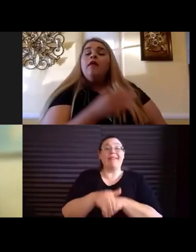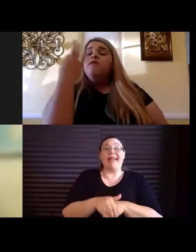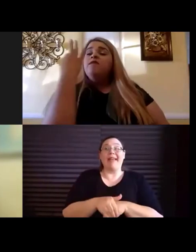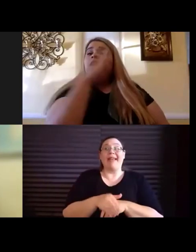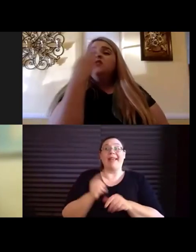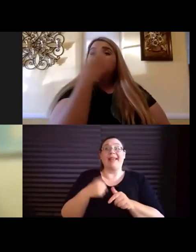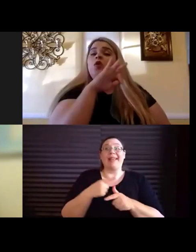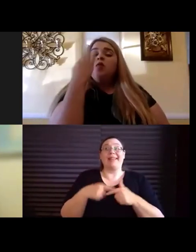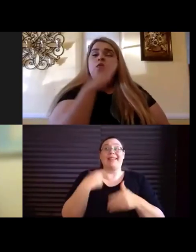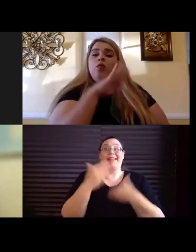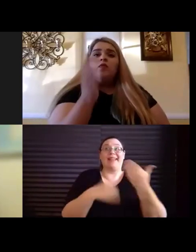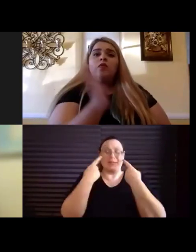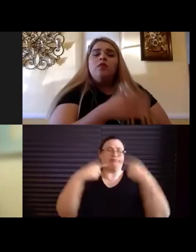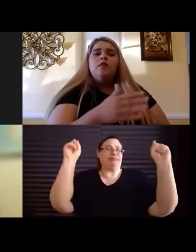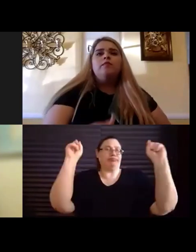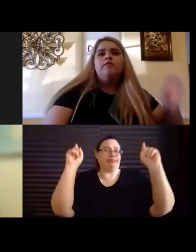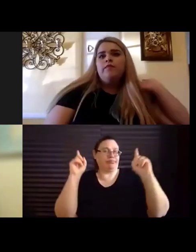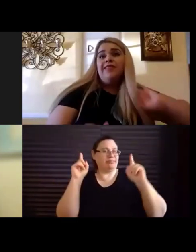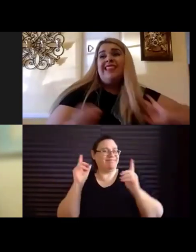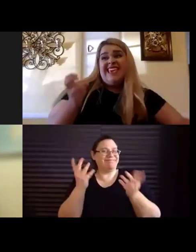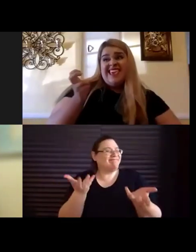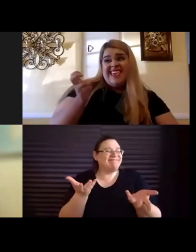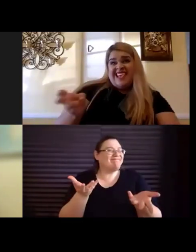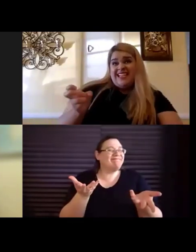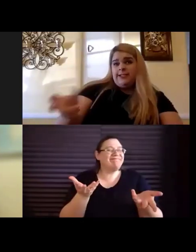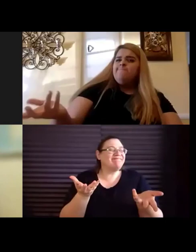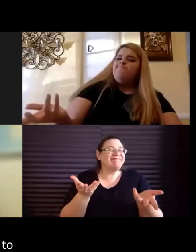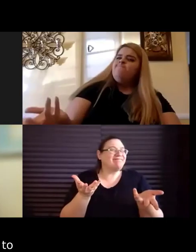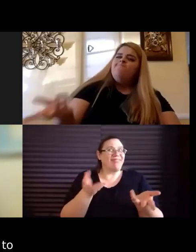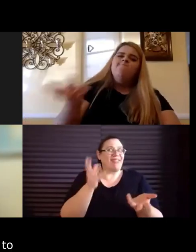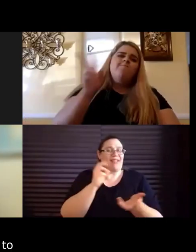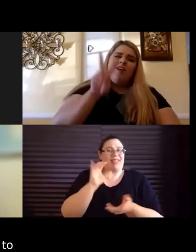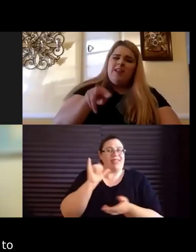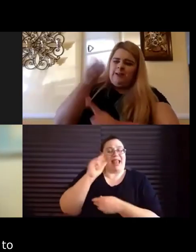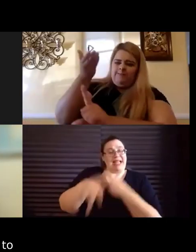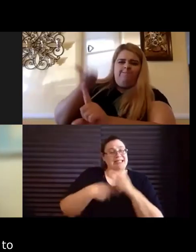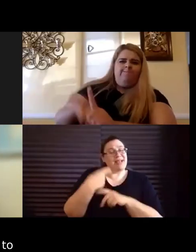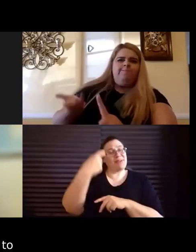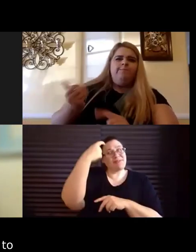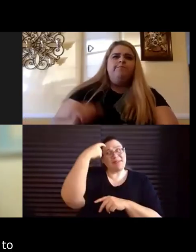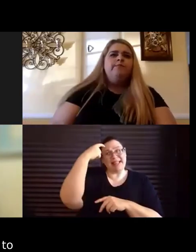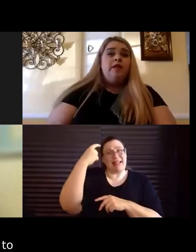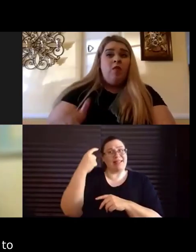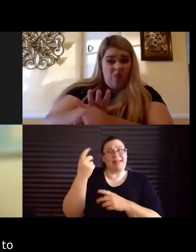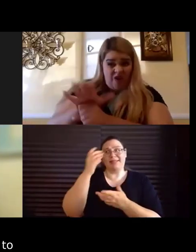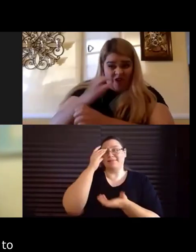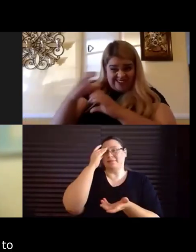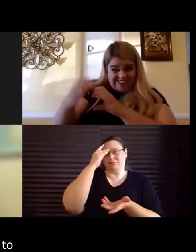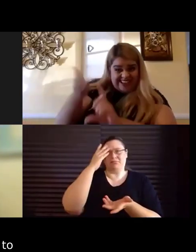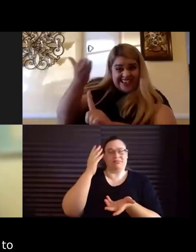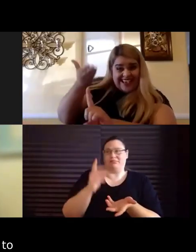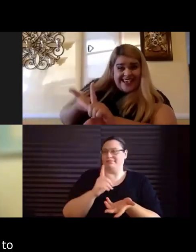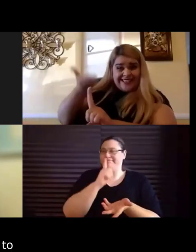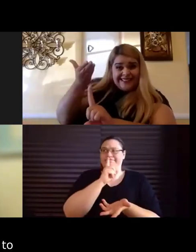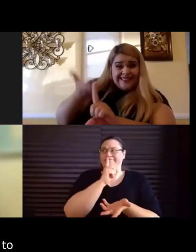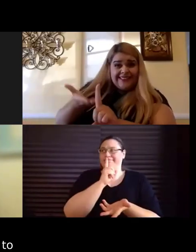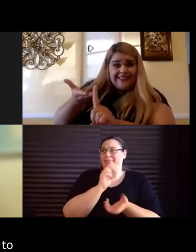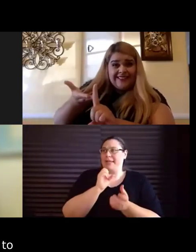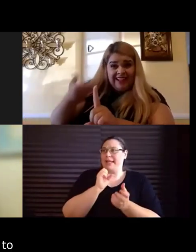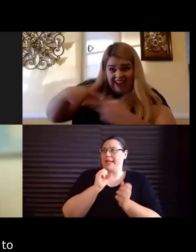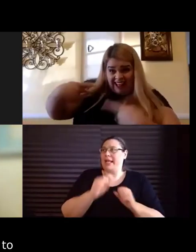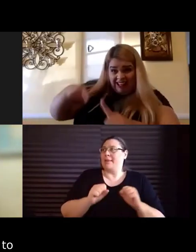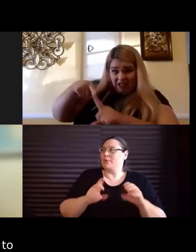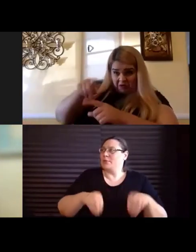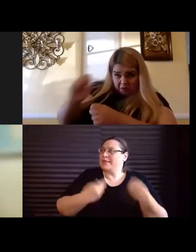that really isn't the type of mentality that's going to be able to give people the opportunity